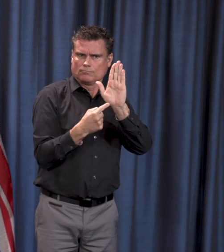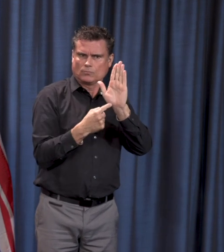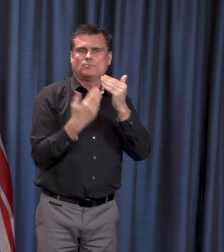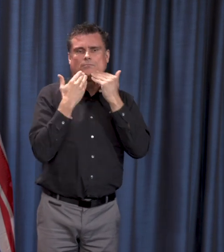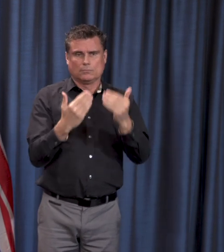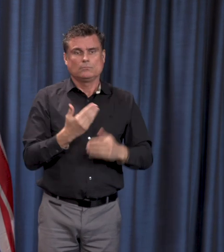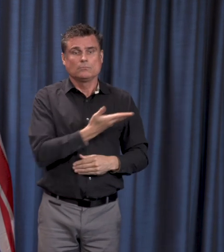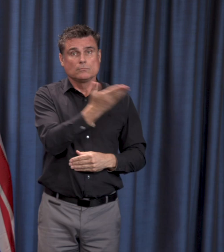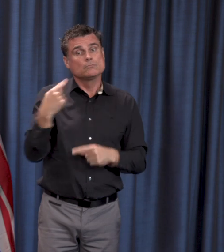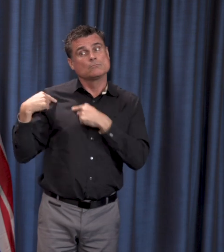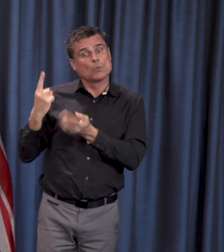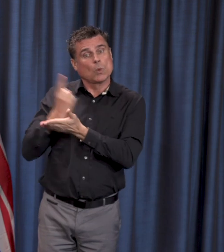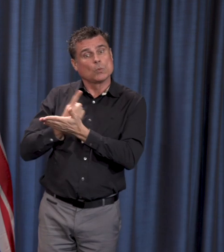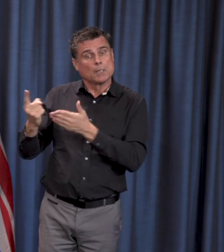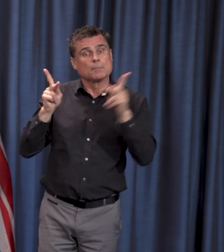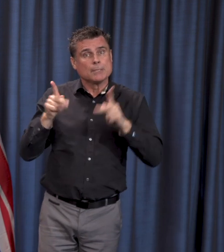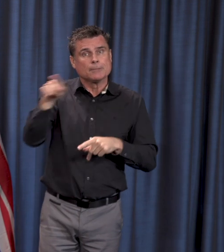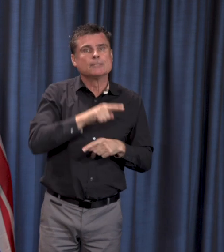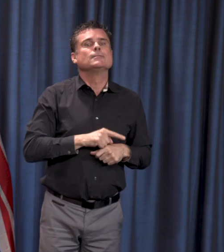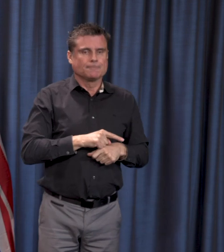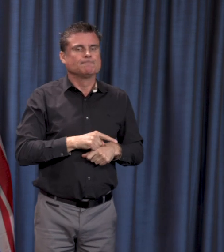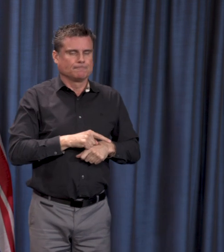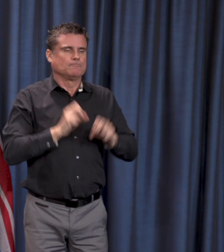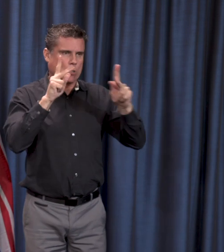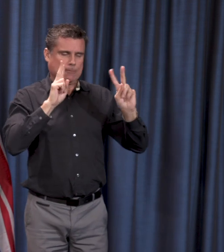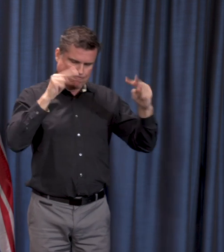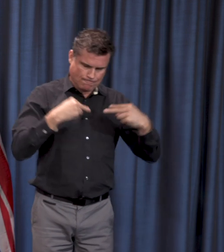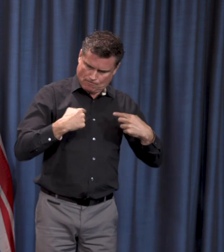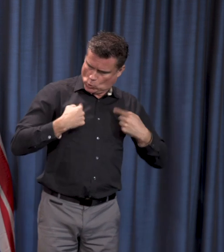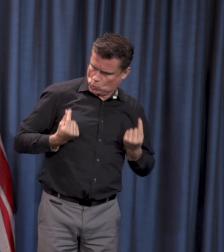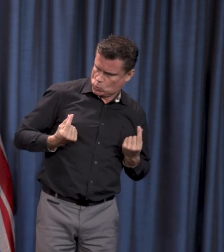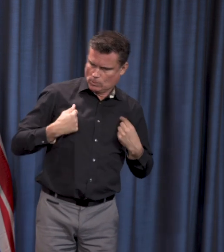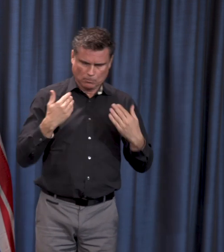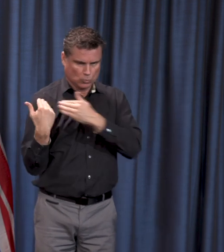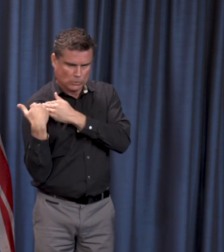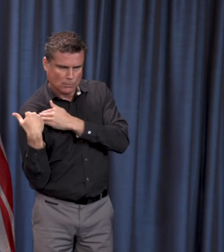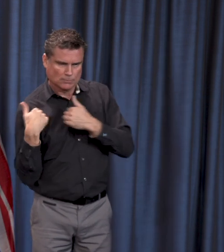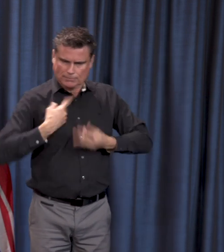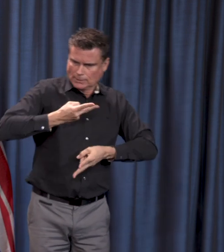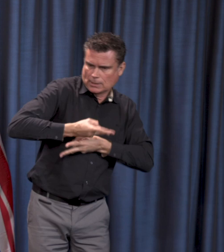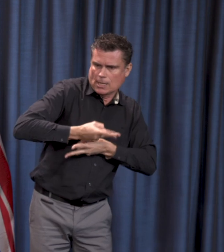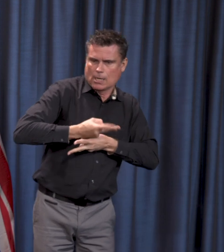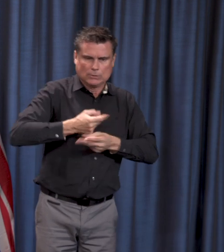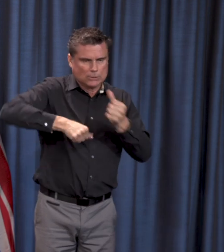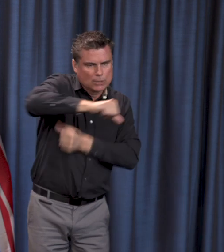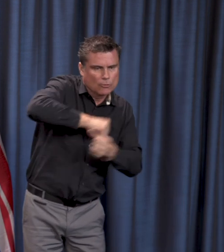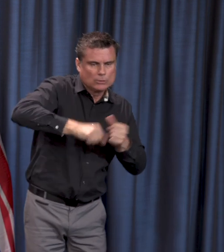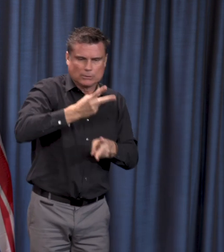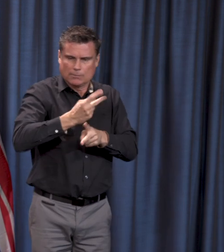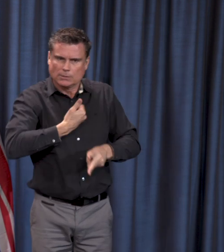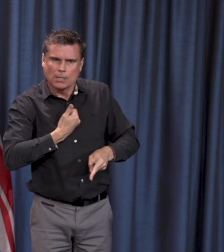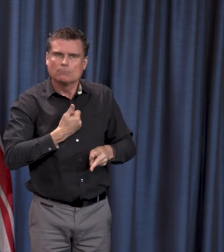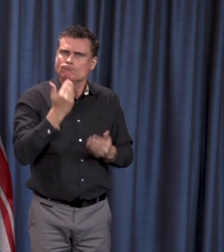people on the whole have been extraordinary. There's been a lot of focus on people outside, particularly